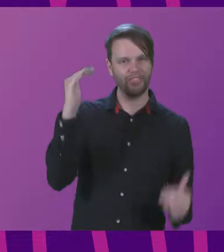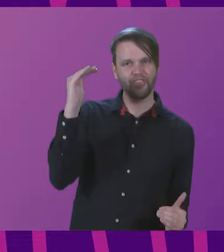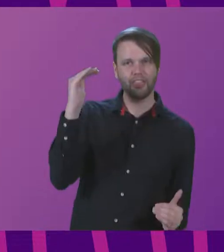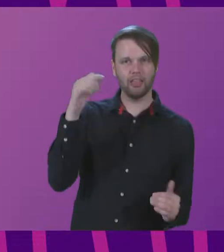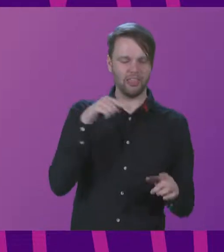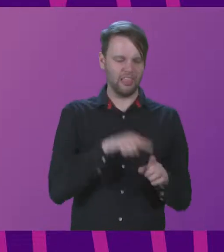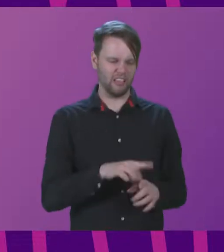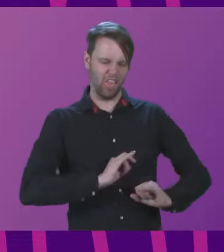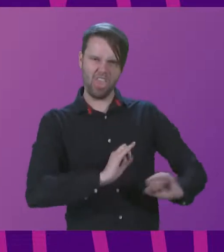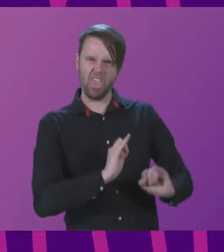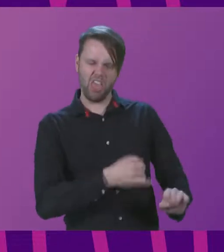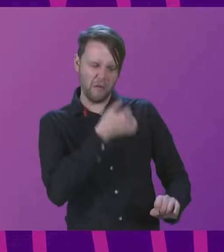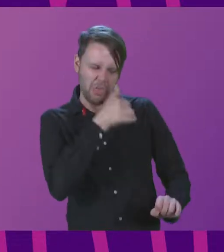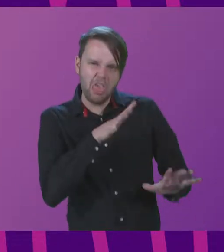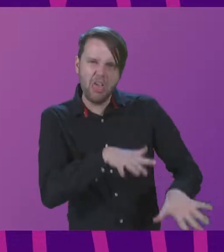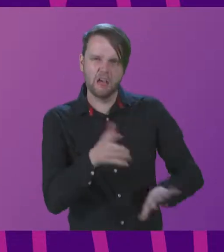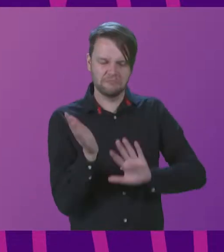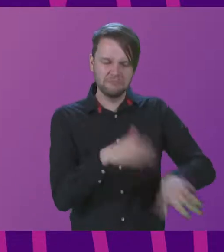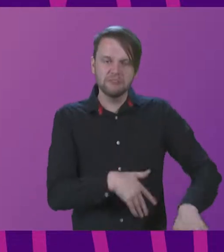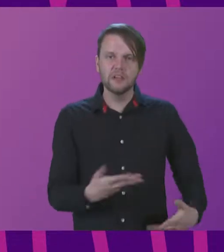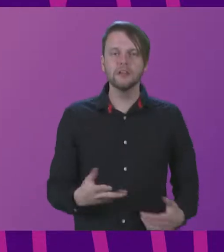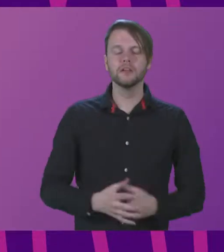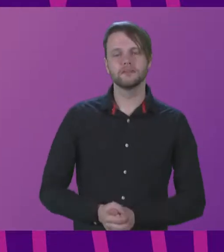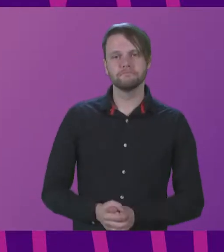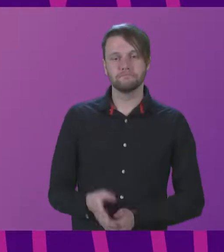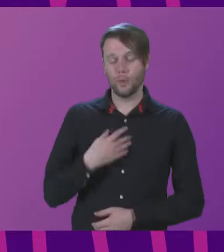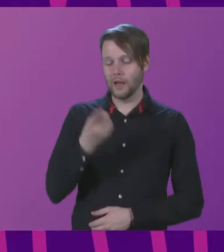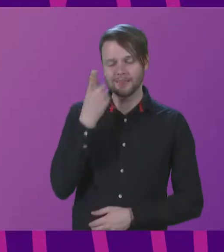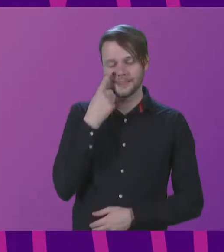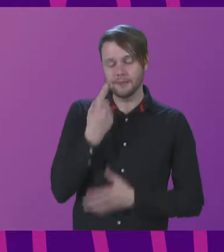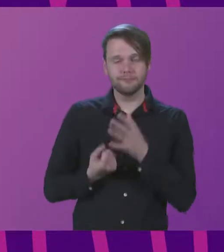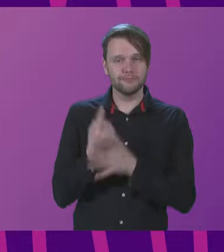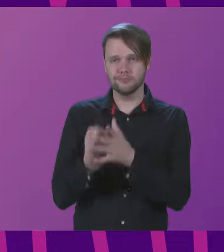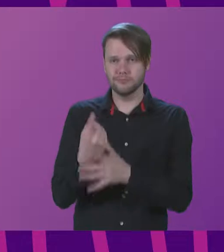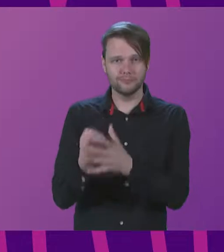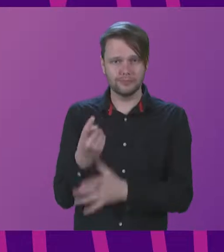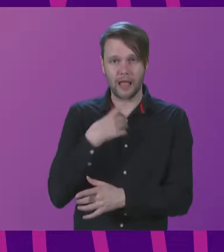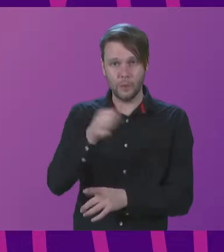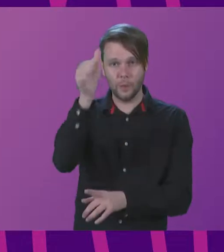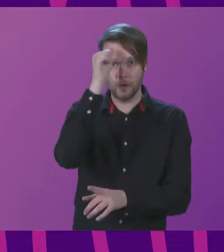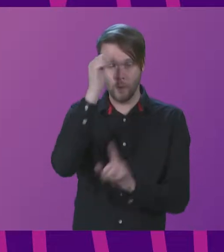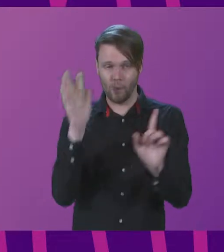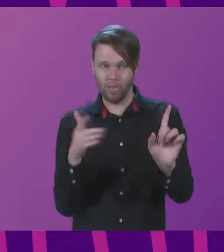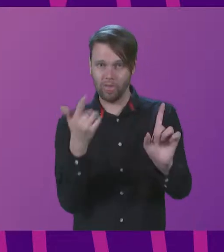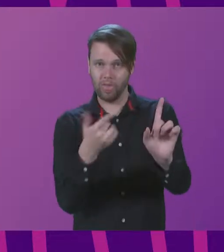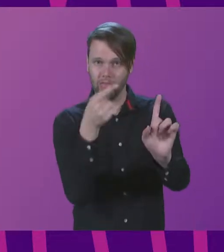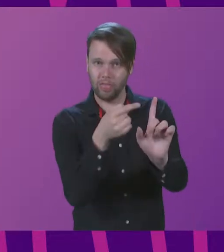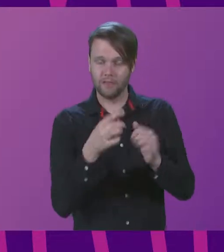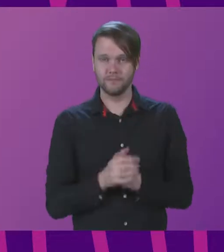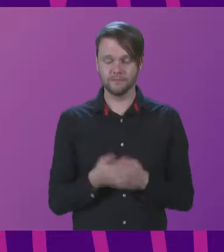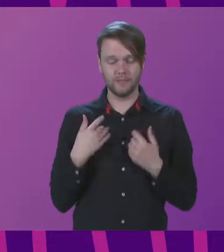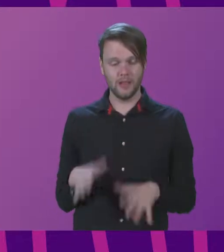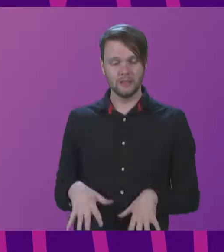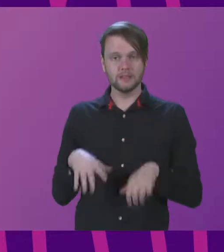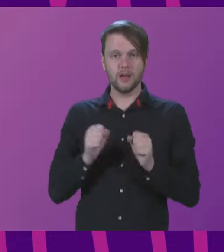denounced as degenerate and not worthy. We have seen this before and we know where it tends. What begins